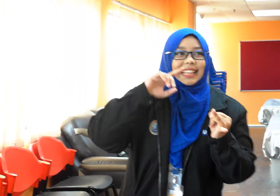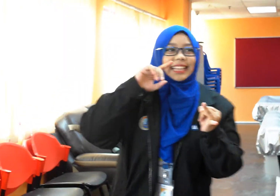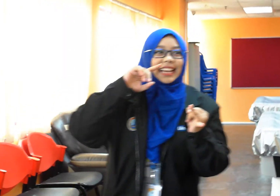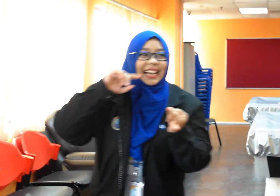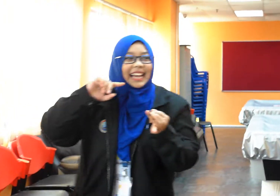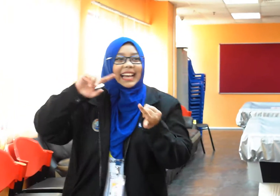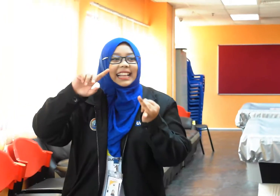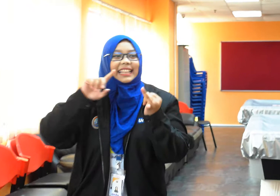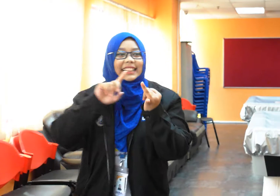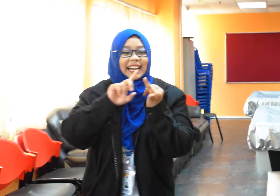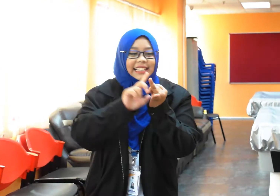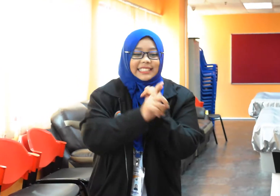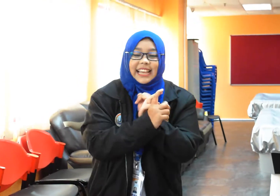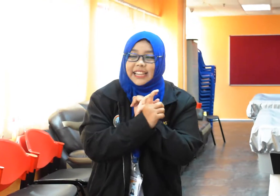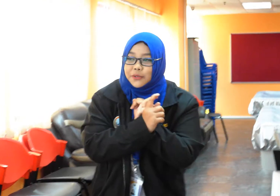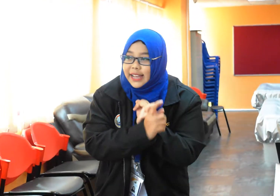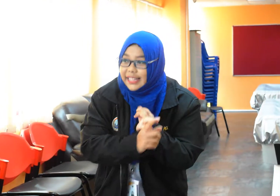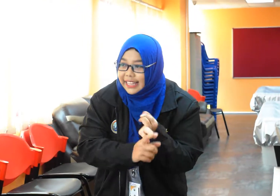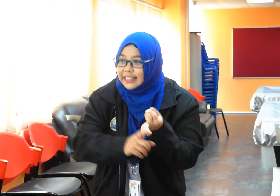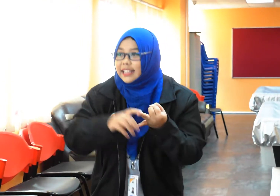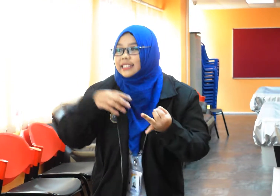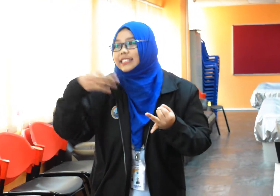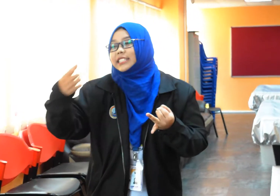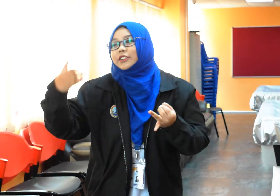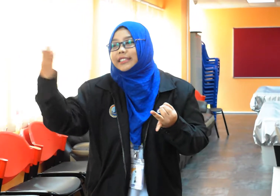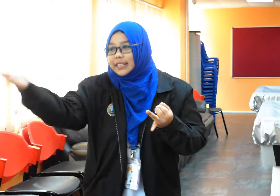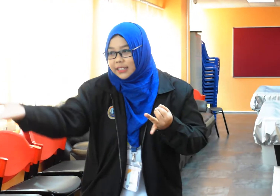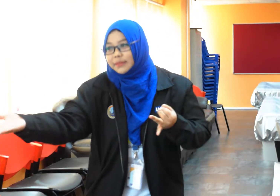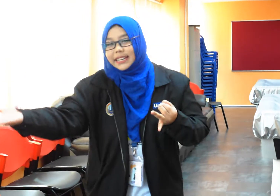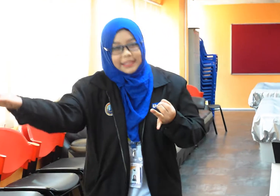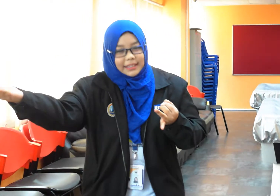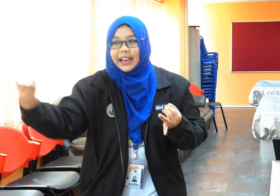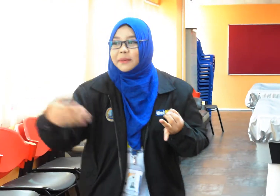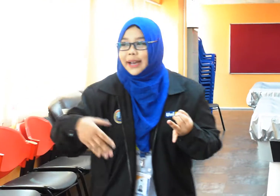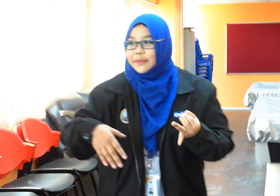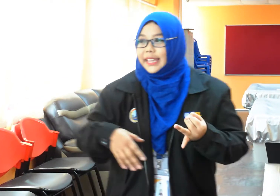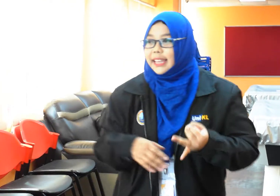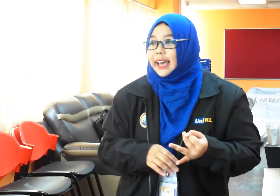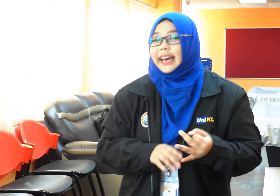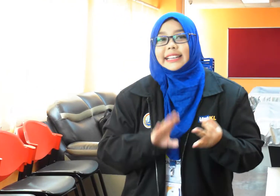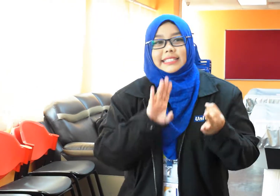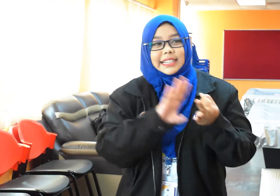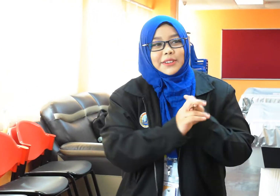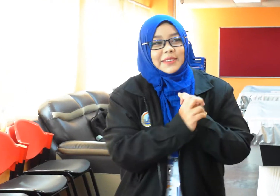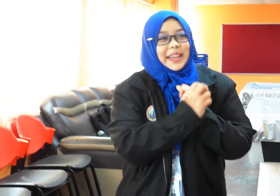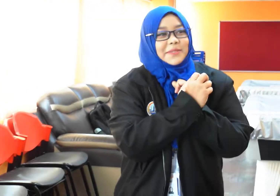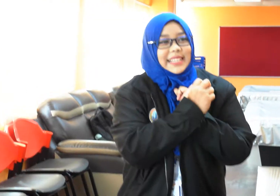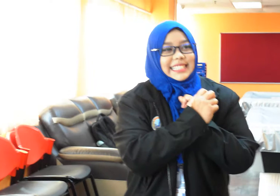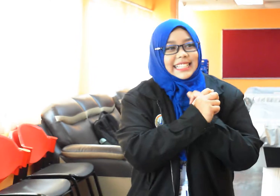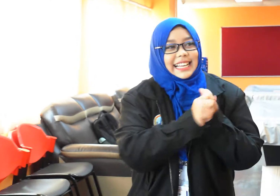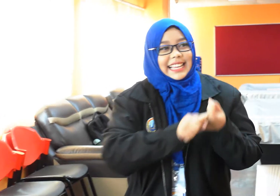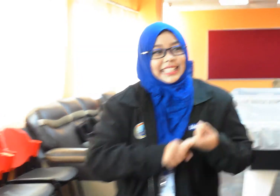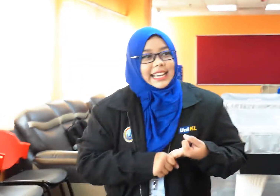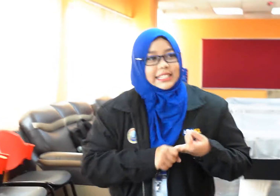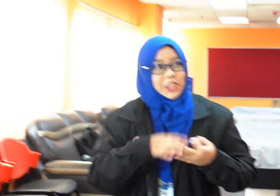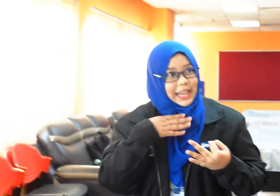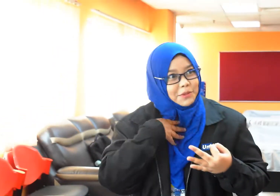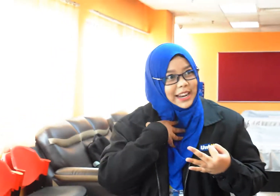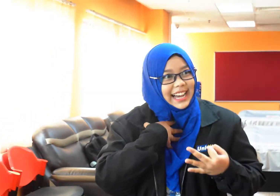caring, okay? The second one is, she's so charming. And the third one, did she like? She is me!